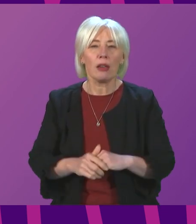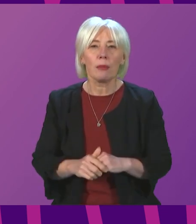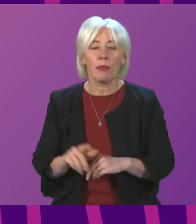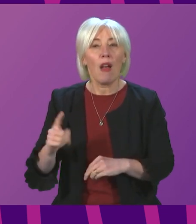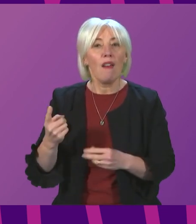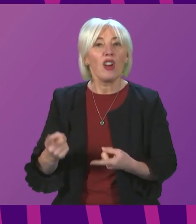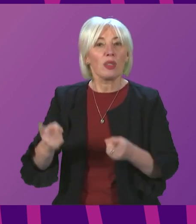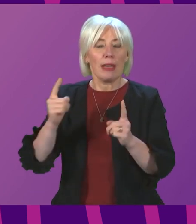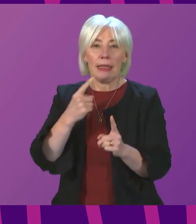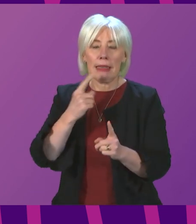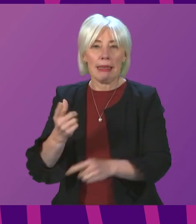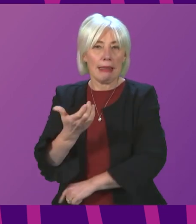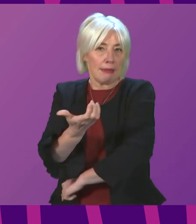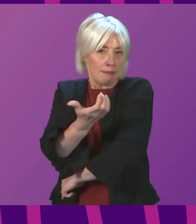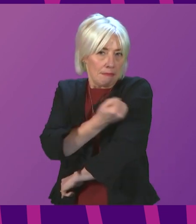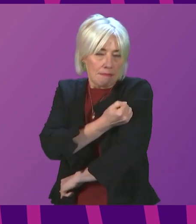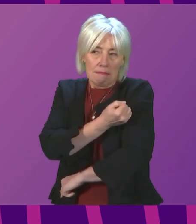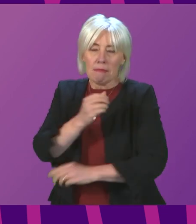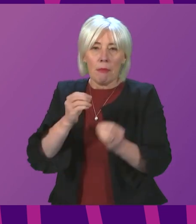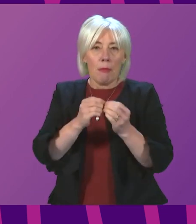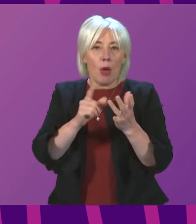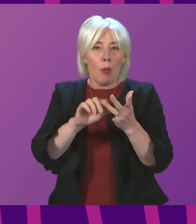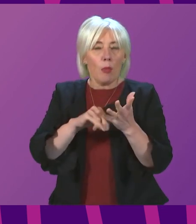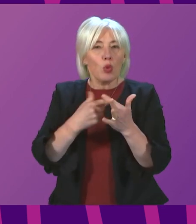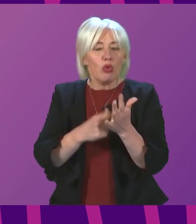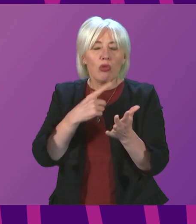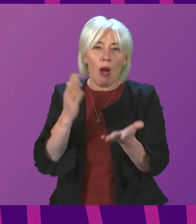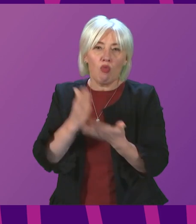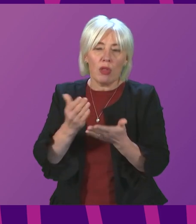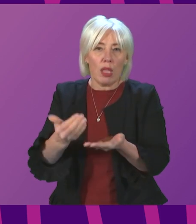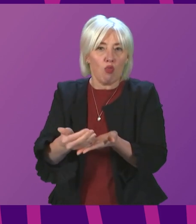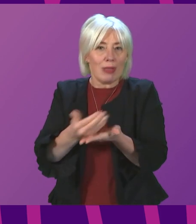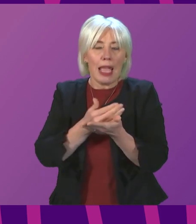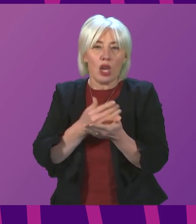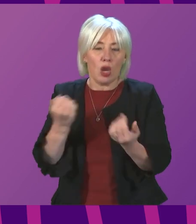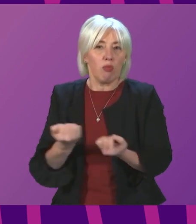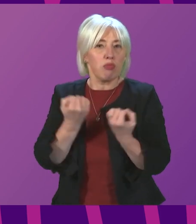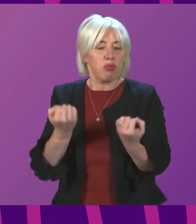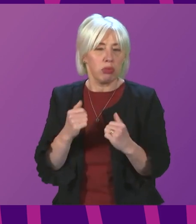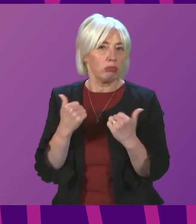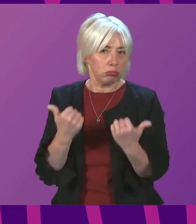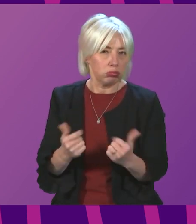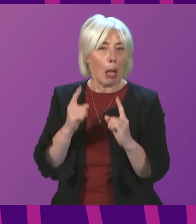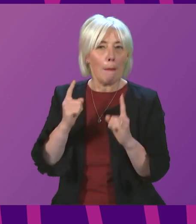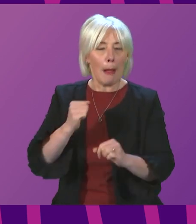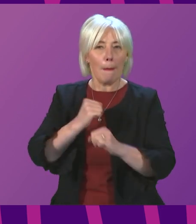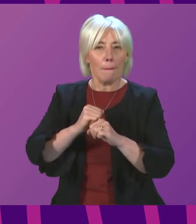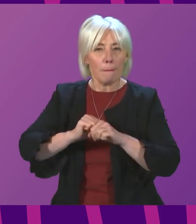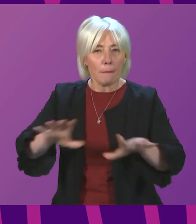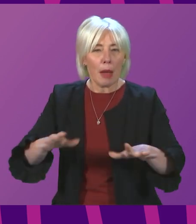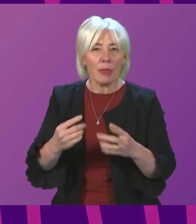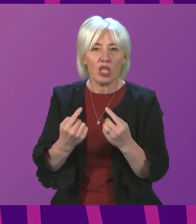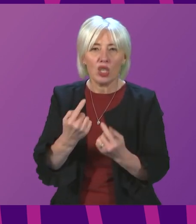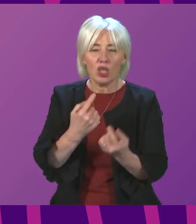protection that vaccination and being boosted provides against serious harm from COVID. Does she agree that publishing the figures